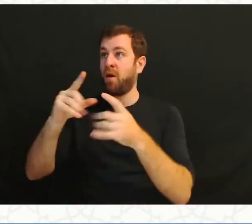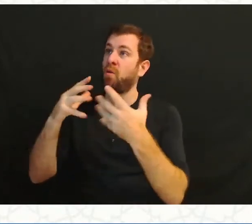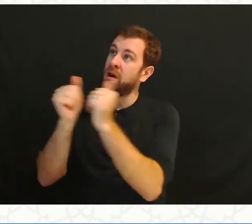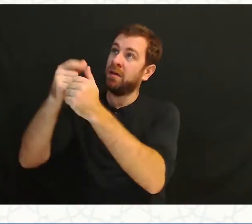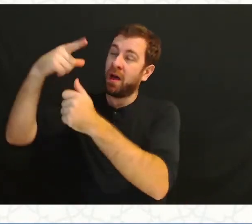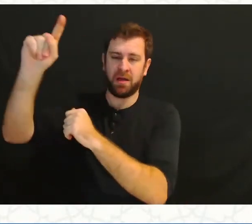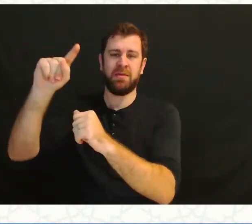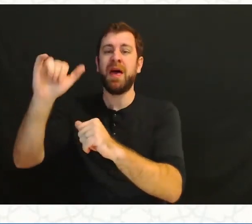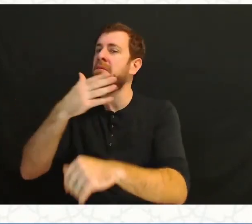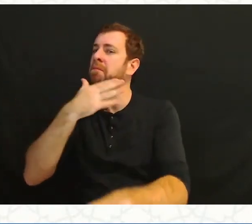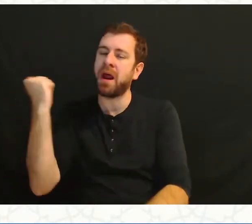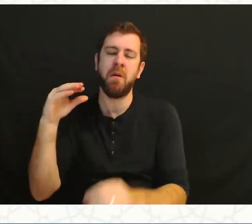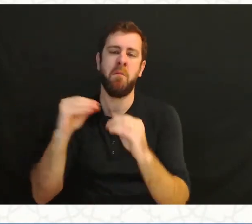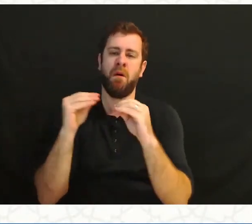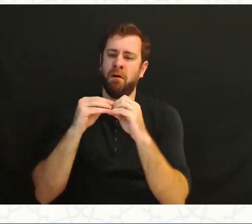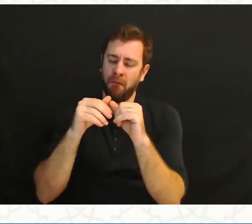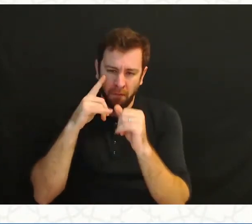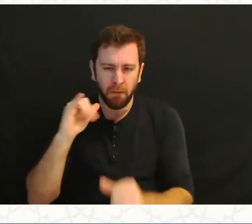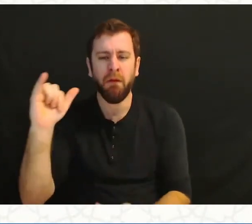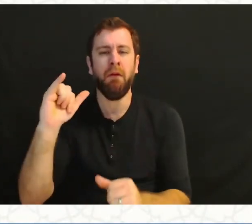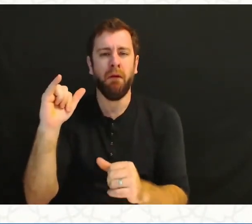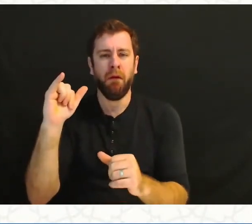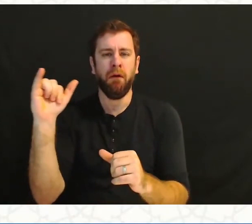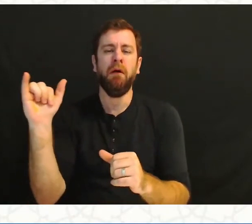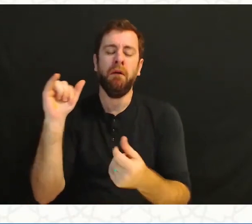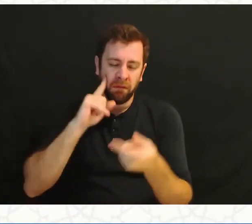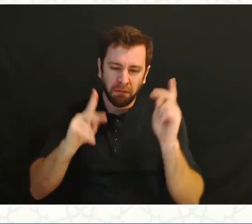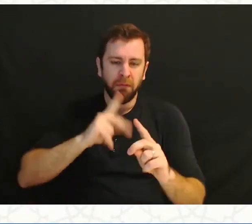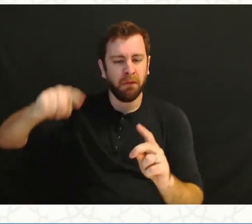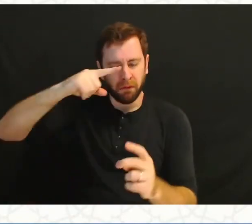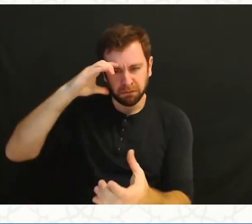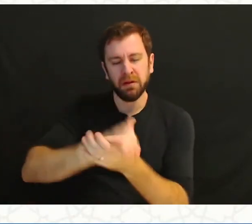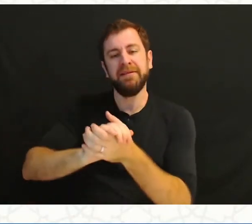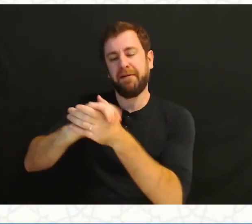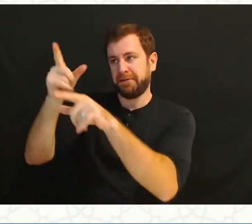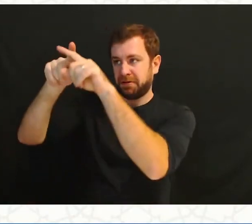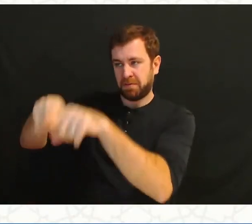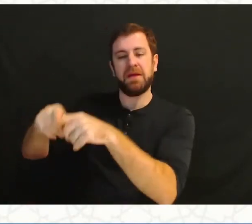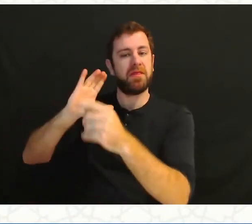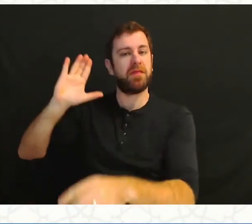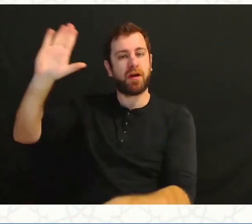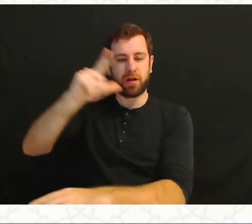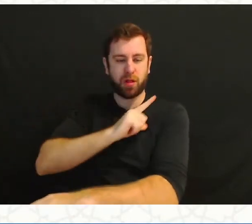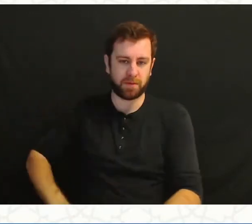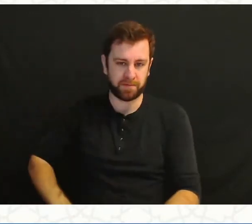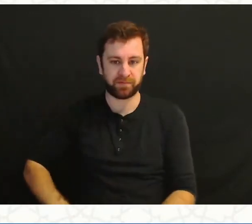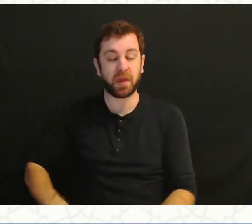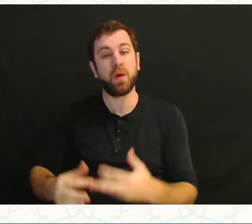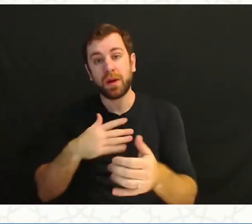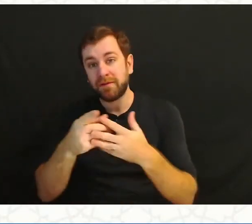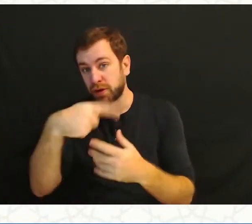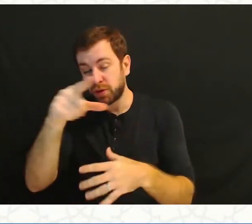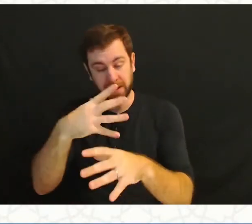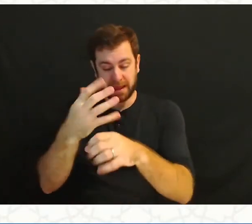and more lasting for those who believe and rely on their Lord. So whatever you get in this world,